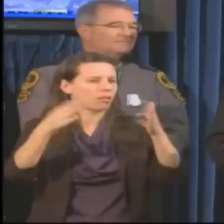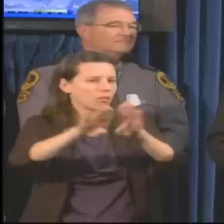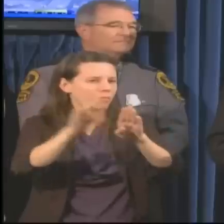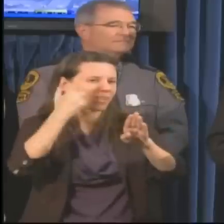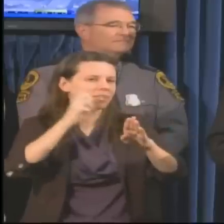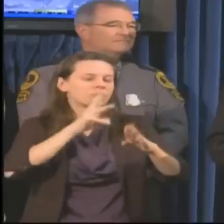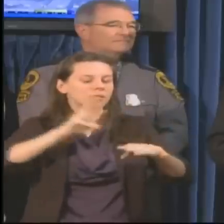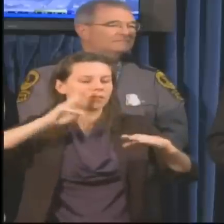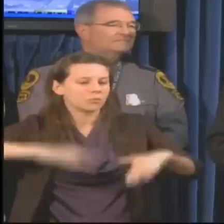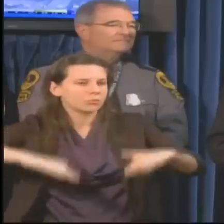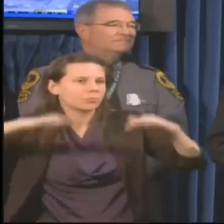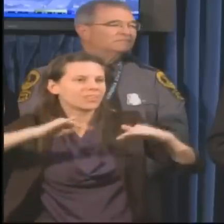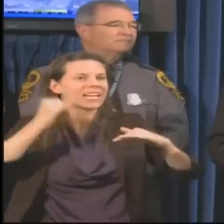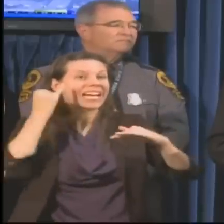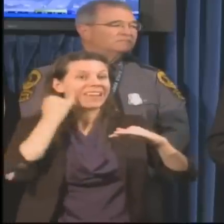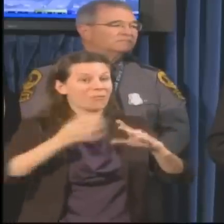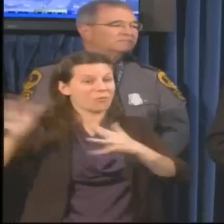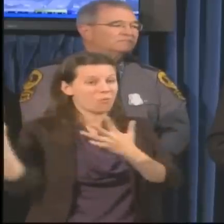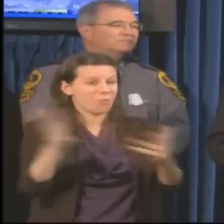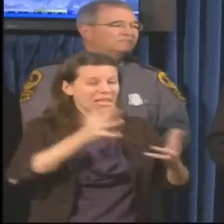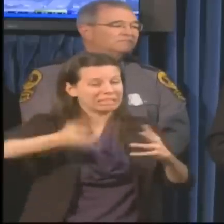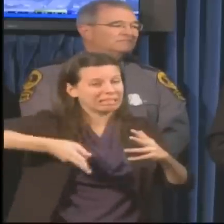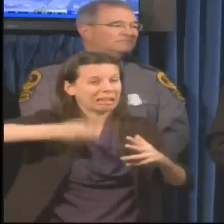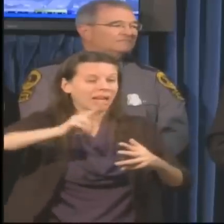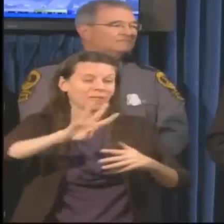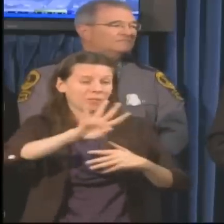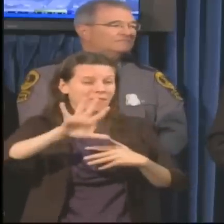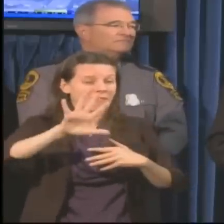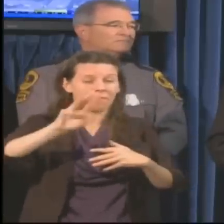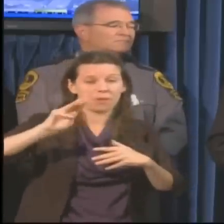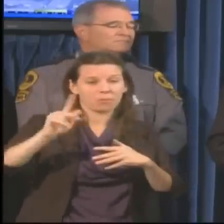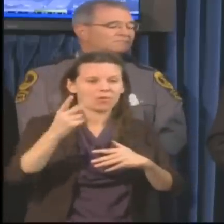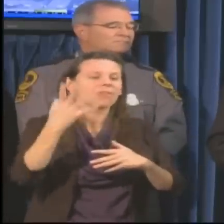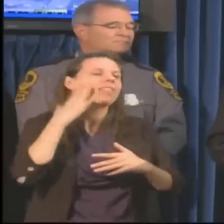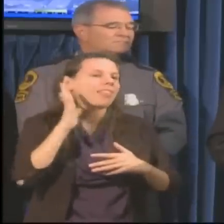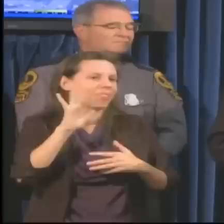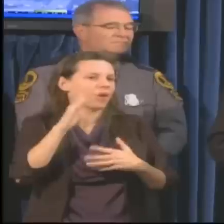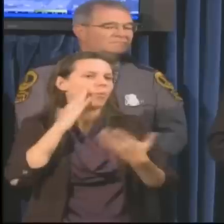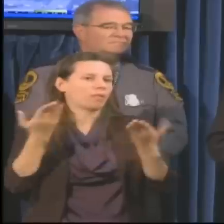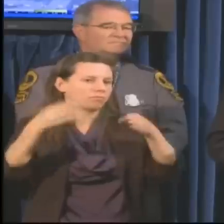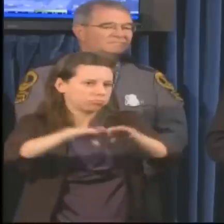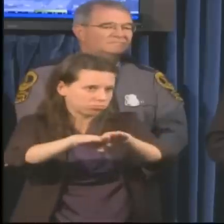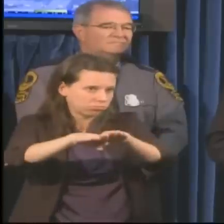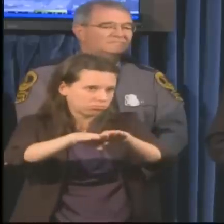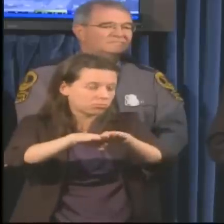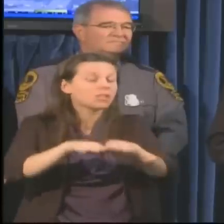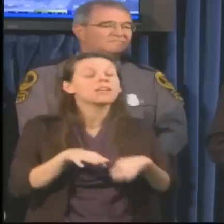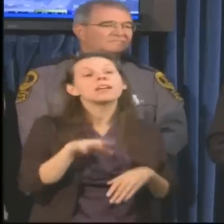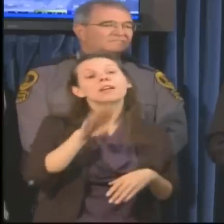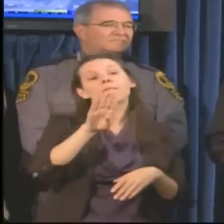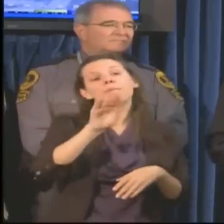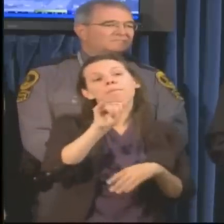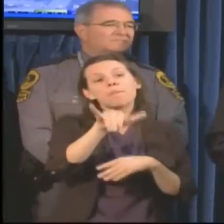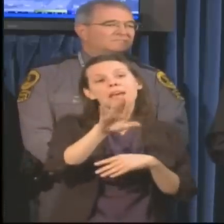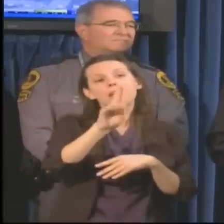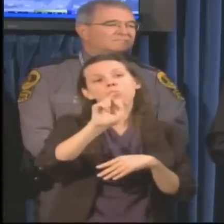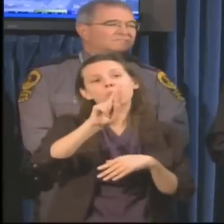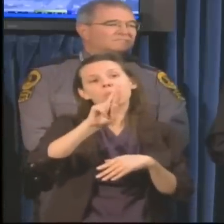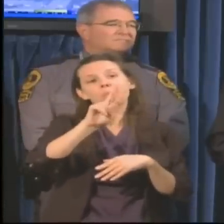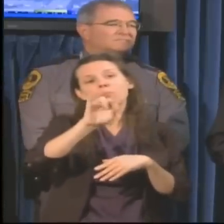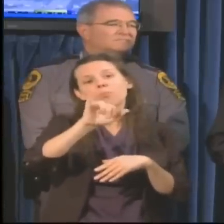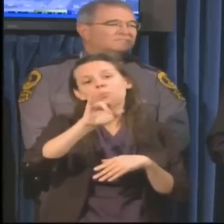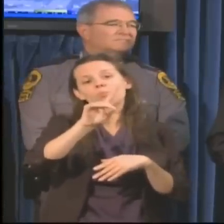winds hitting 45 miles an hour, that that artery may be affected. The Bay Bridge Tunnel is currently